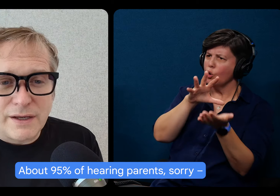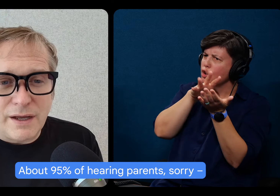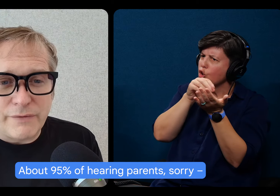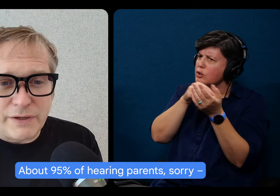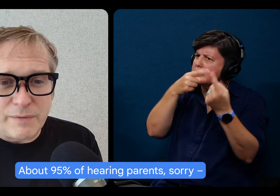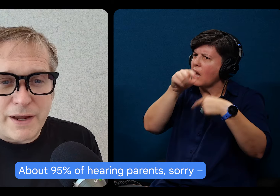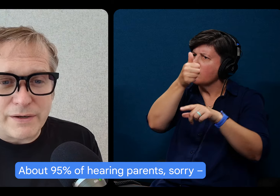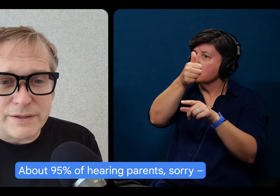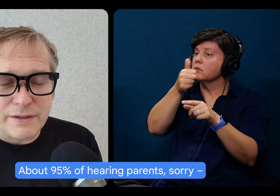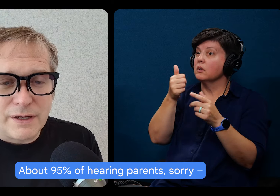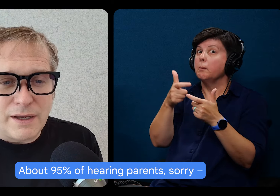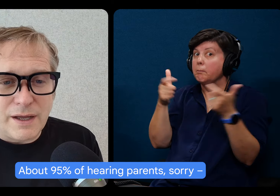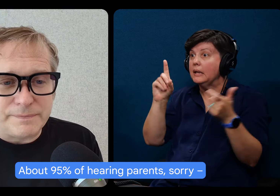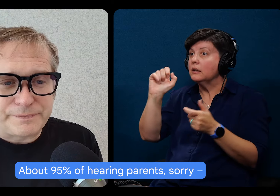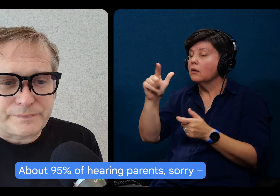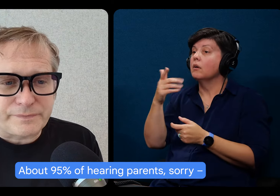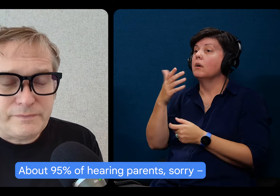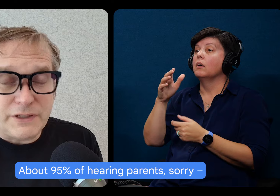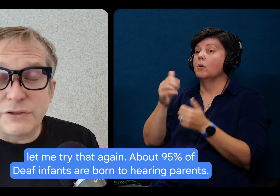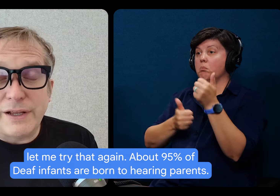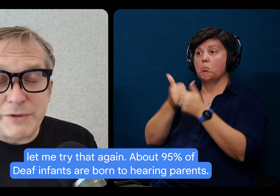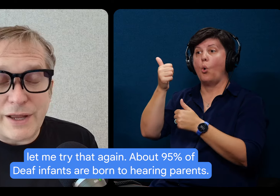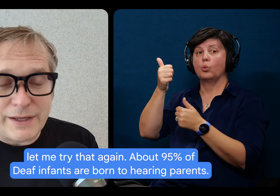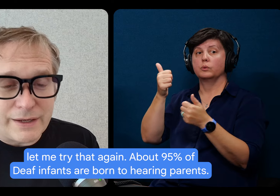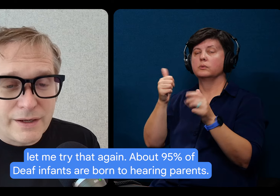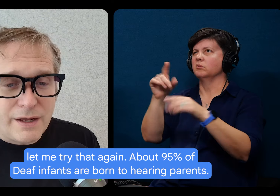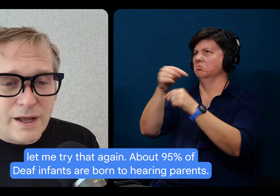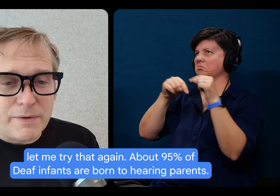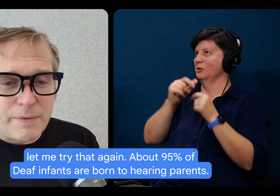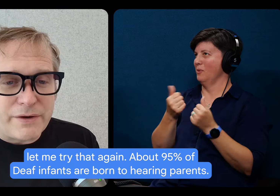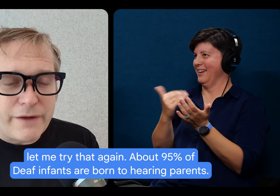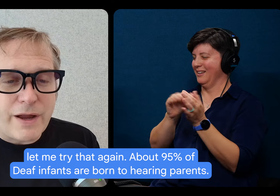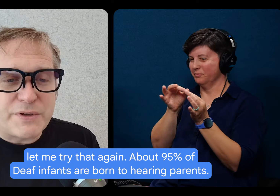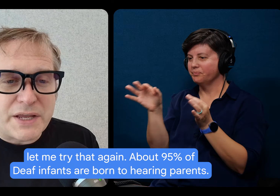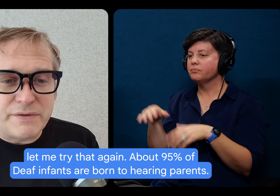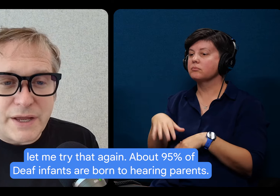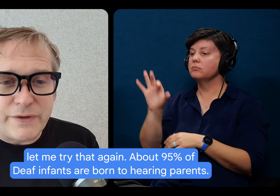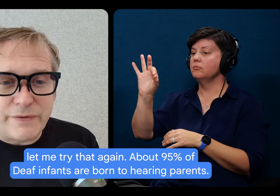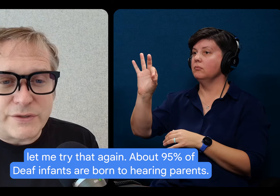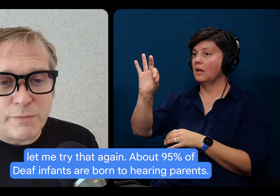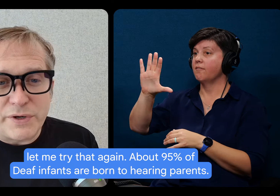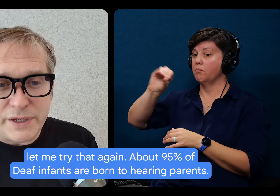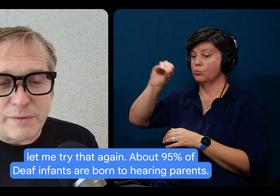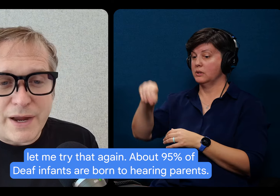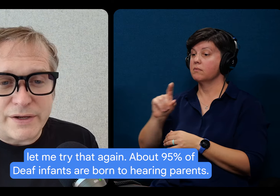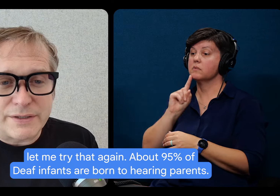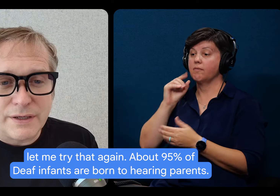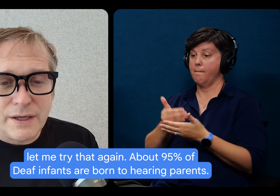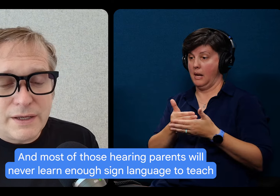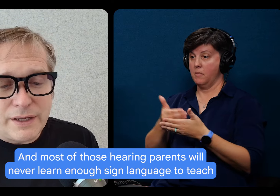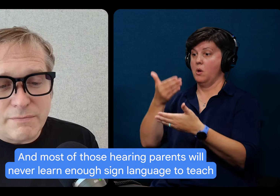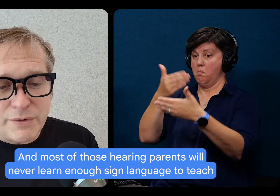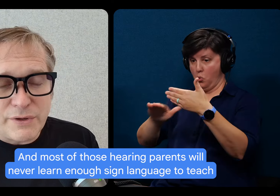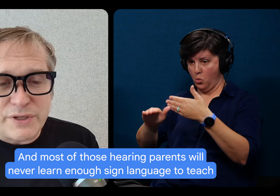of hearing parents, sorry, let me try that again, about 95% of deaf infants are born to hearing parents.